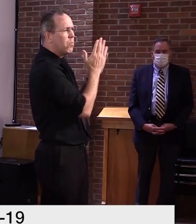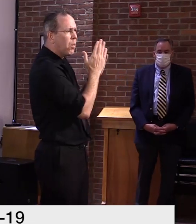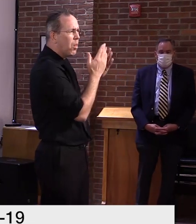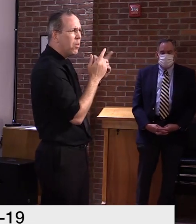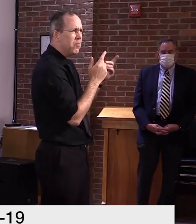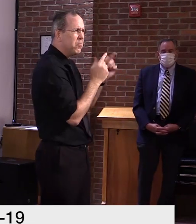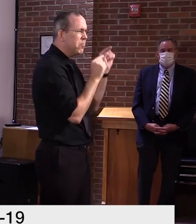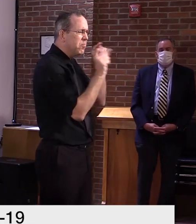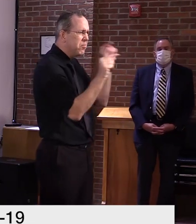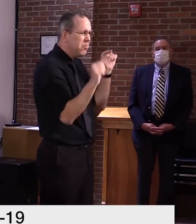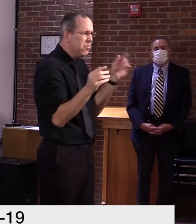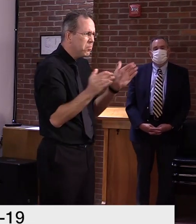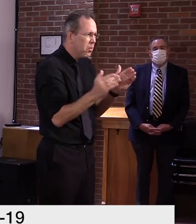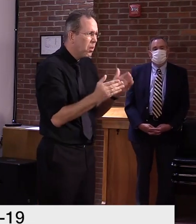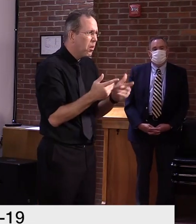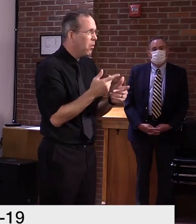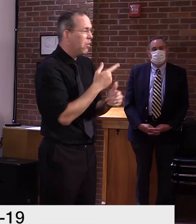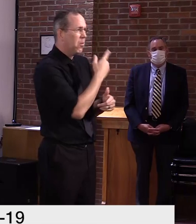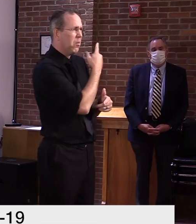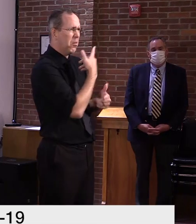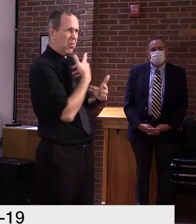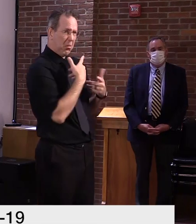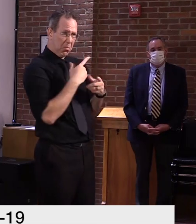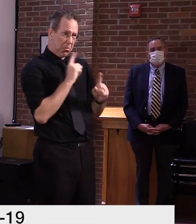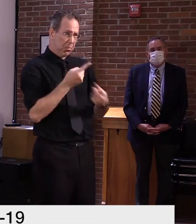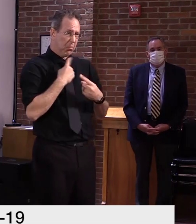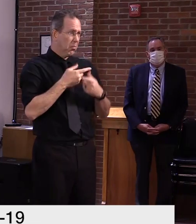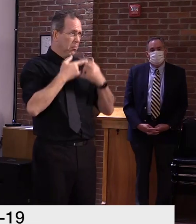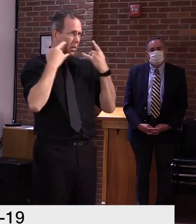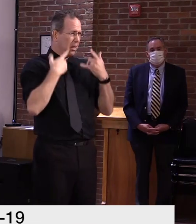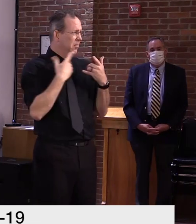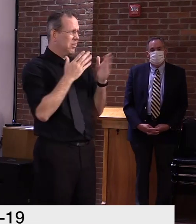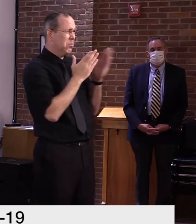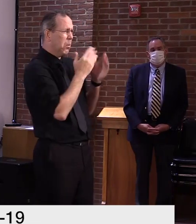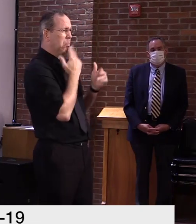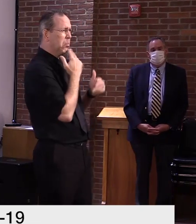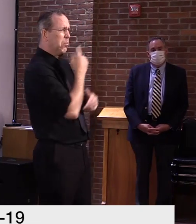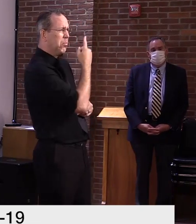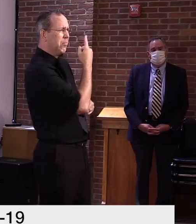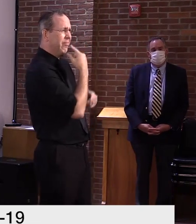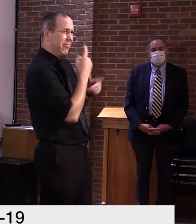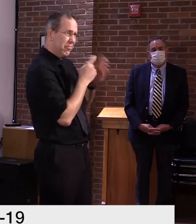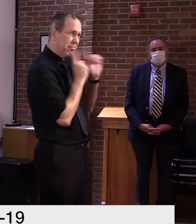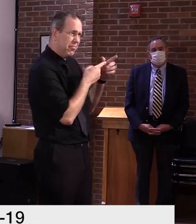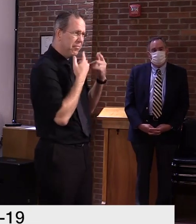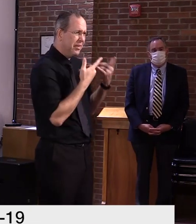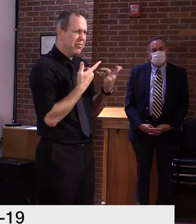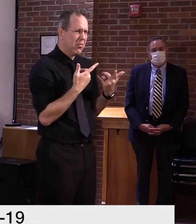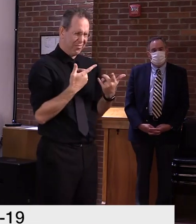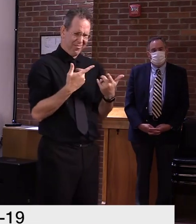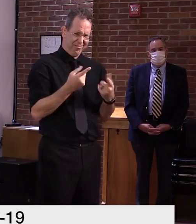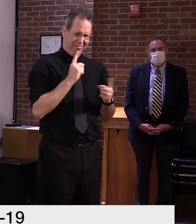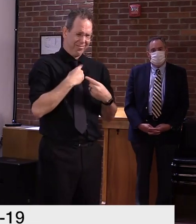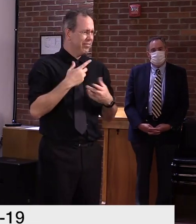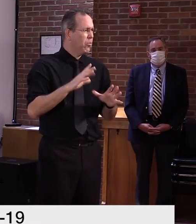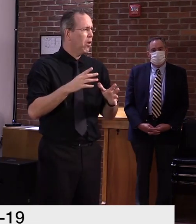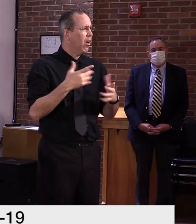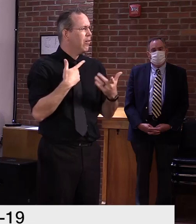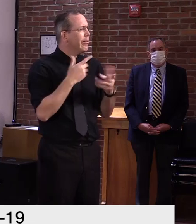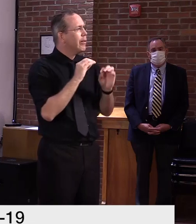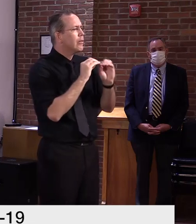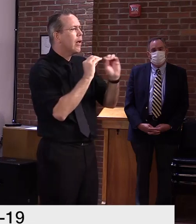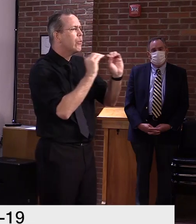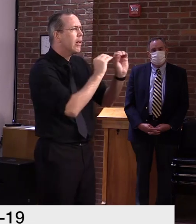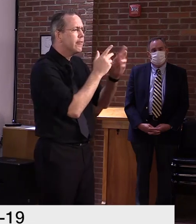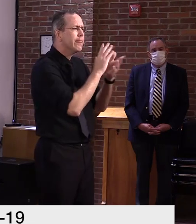a mandatory mask type of approach. Um, so it was just trying to be sensitive, uh, to the needs of, uh, the